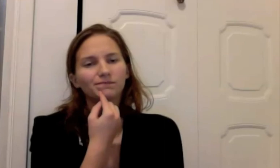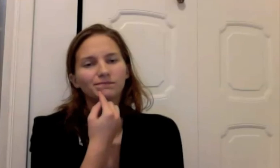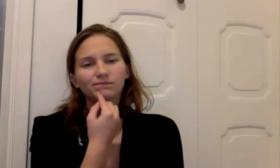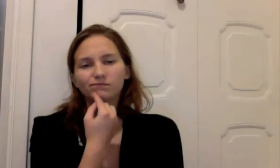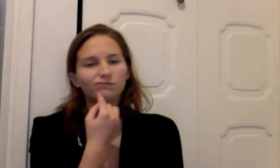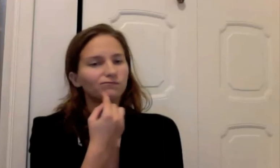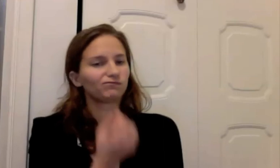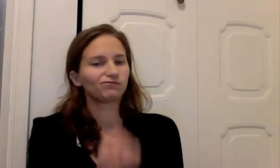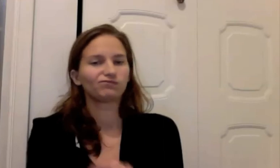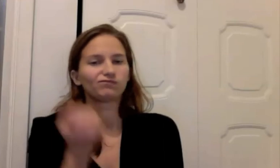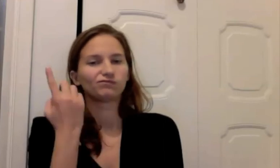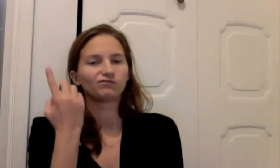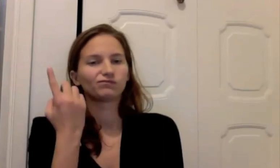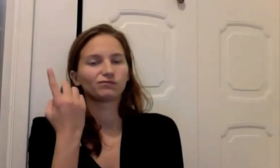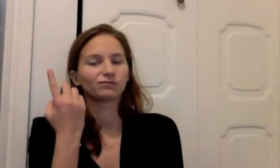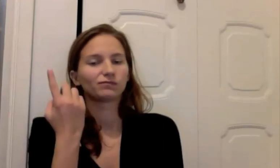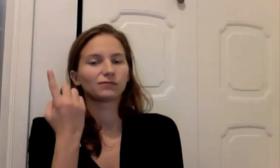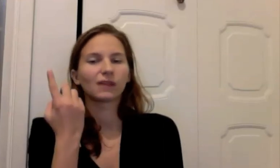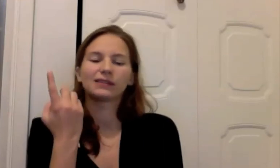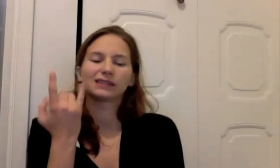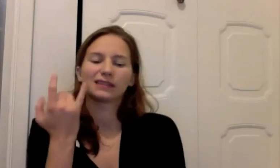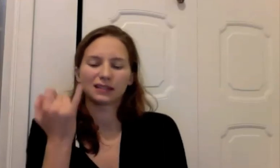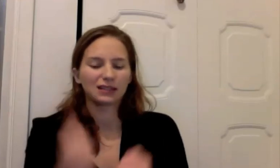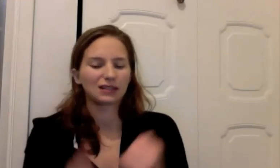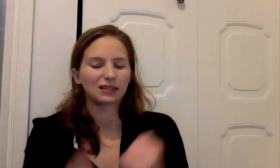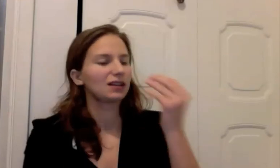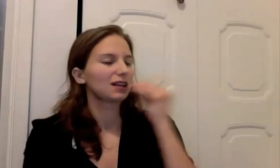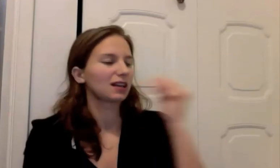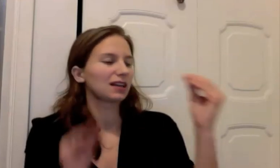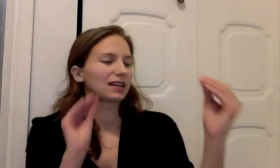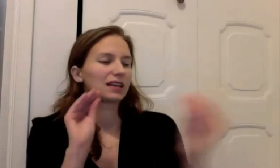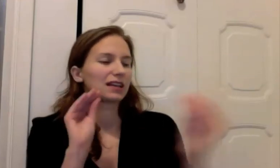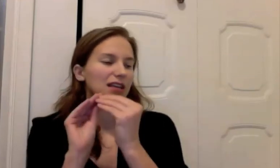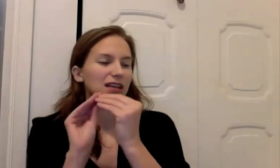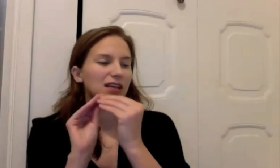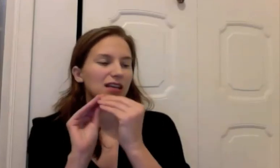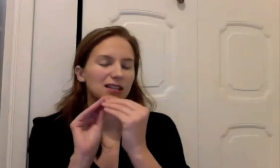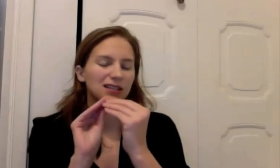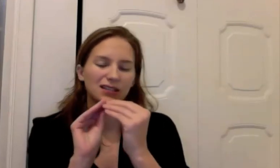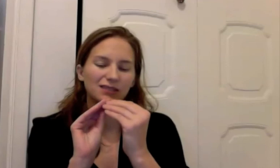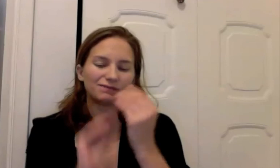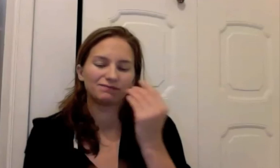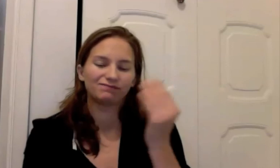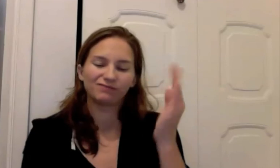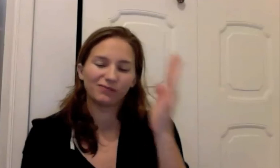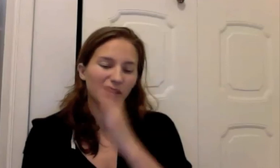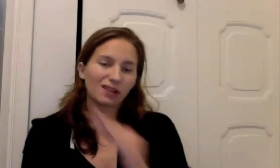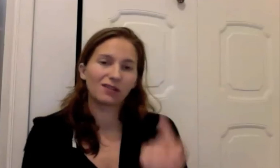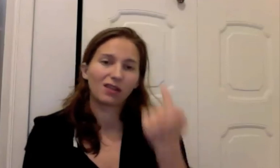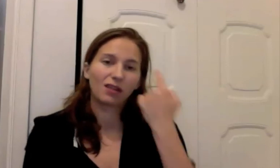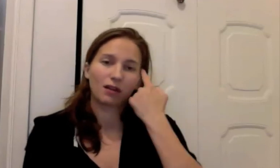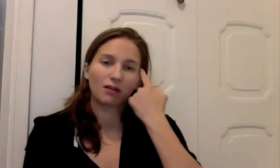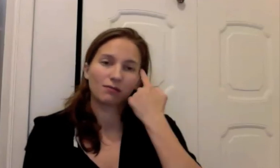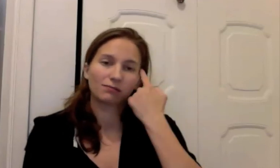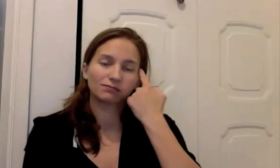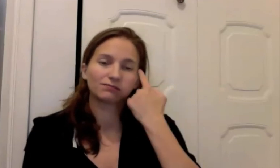miss I never thought we'd have a last kiss